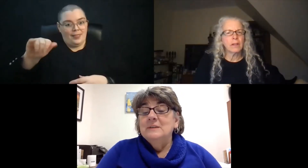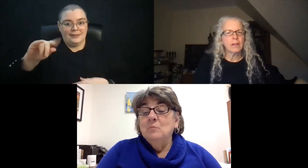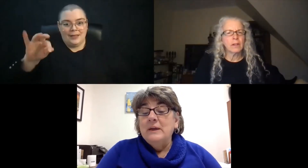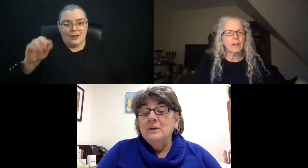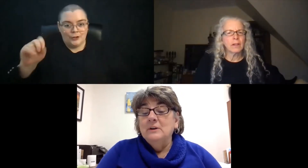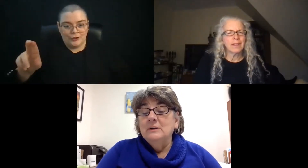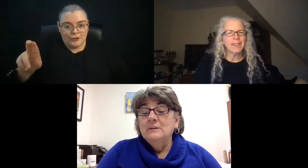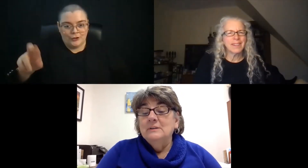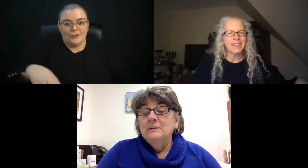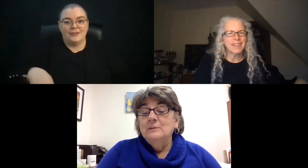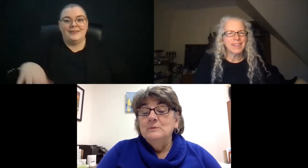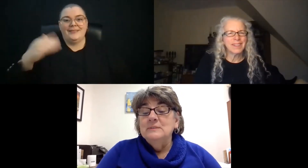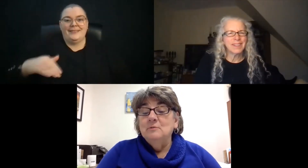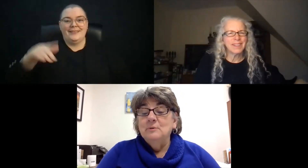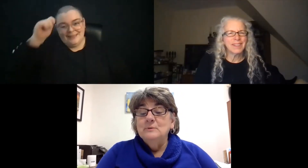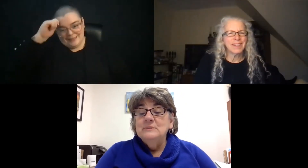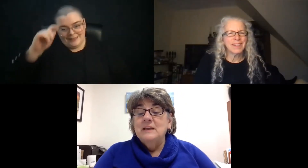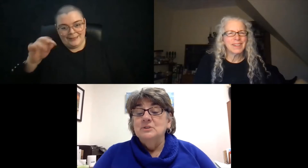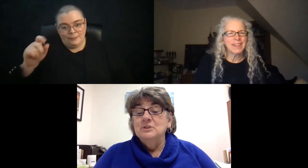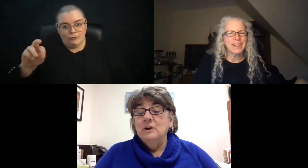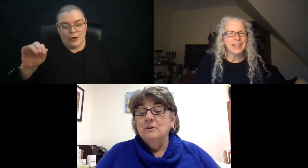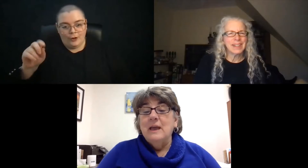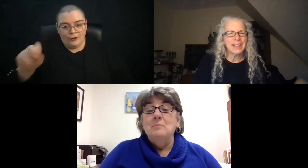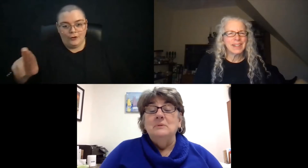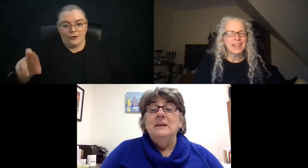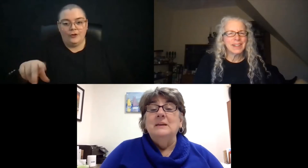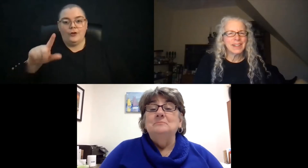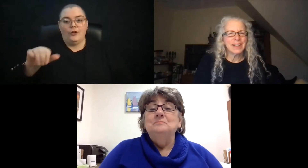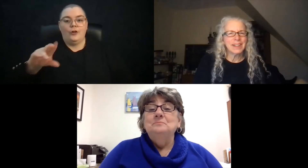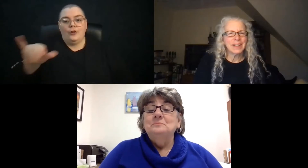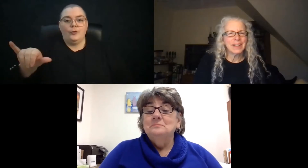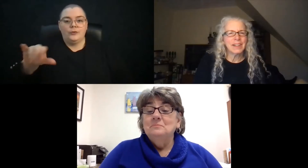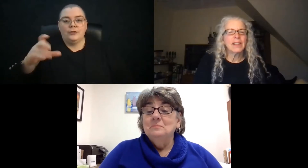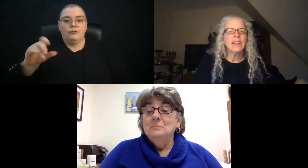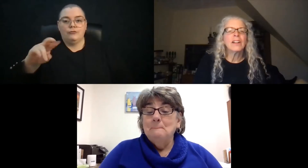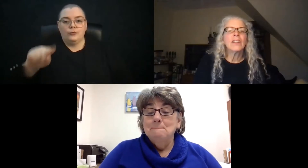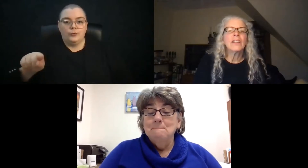Tim Riker, Lucy Cruz, and Sharon Applegate.